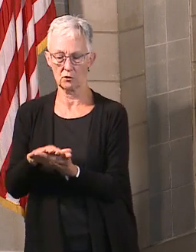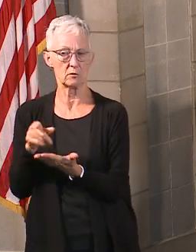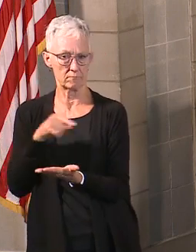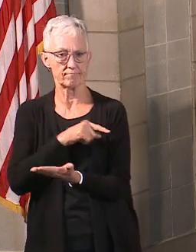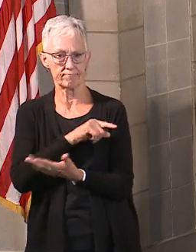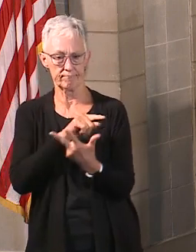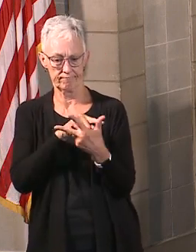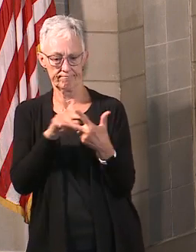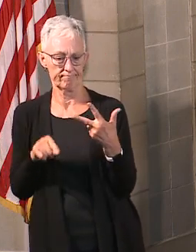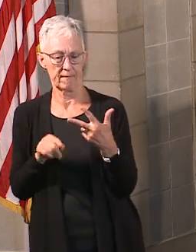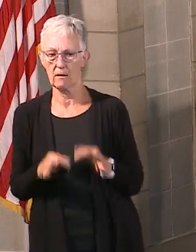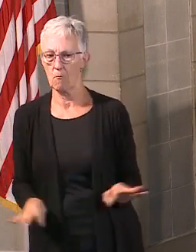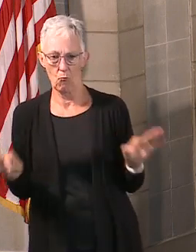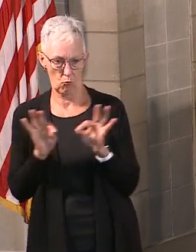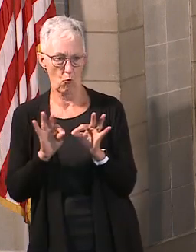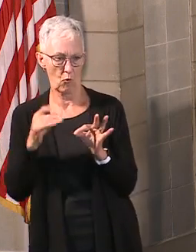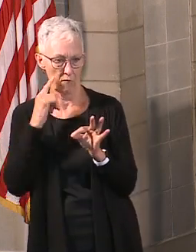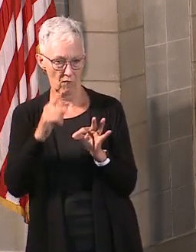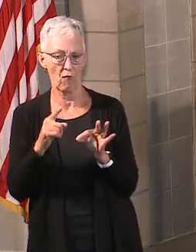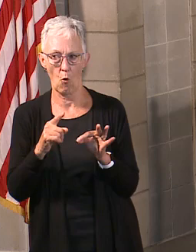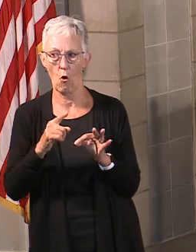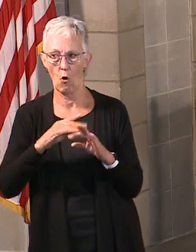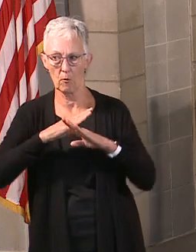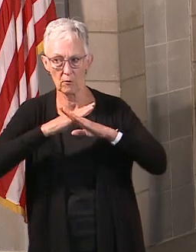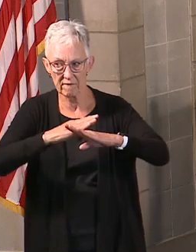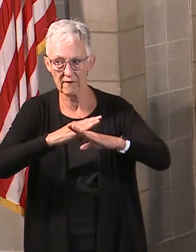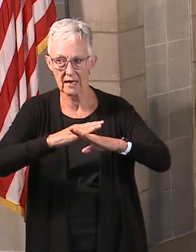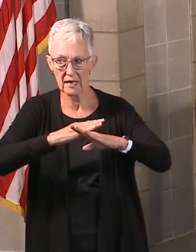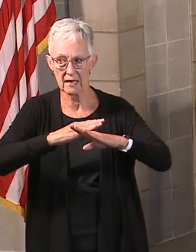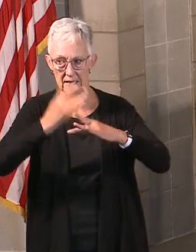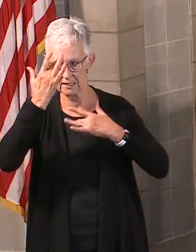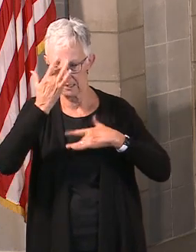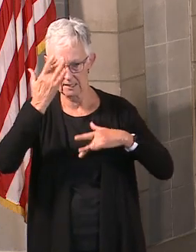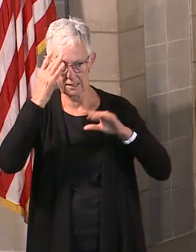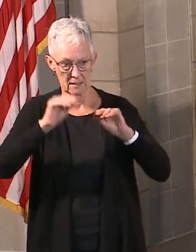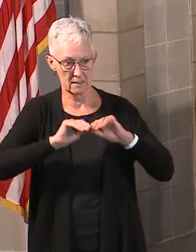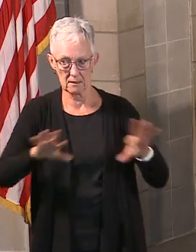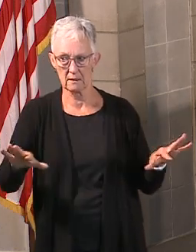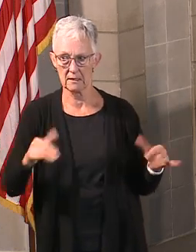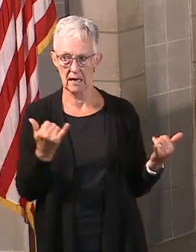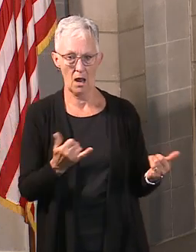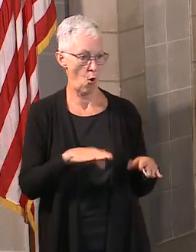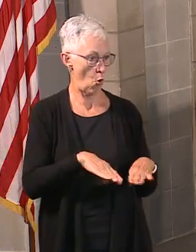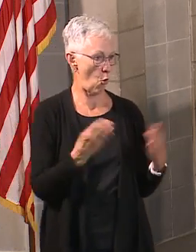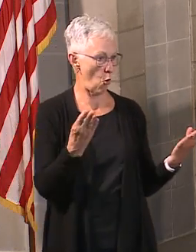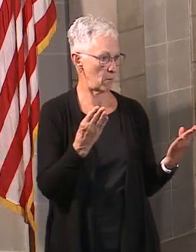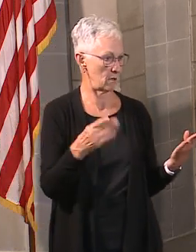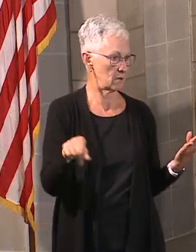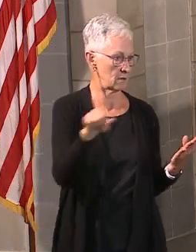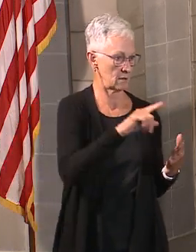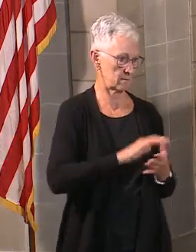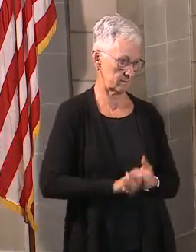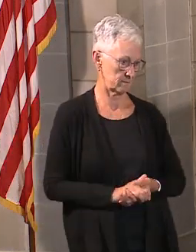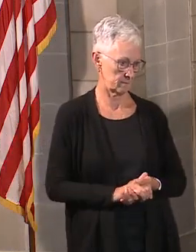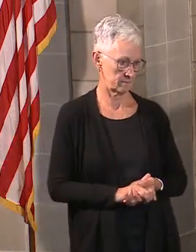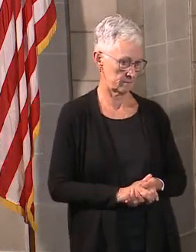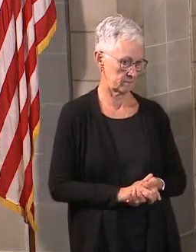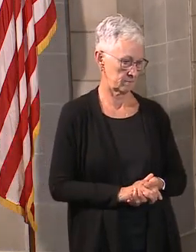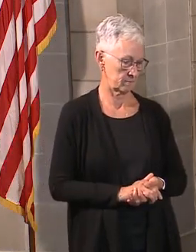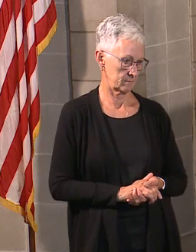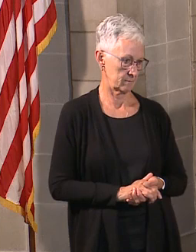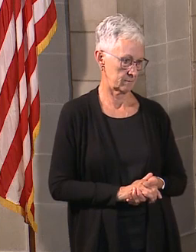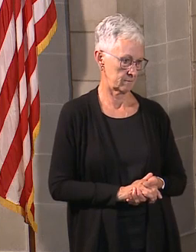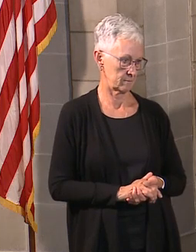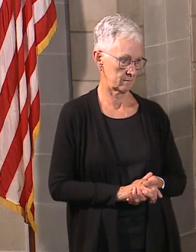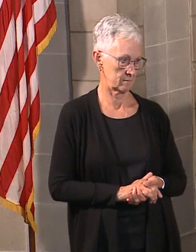us slow the virus here in Nebraska. And with that, we'll go ahead and open it up to questions and answers from the audience. Yeah. Governor, in